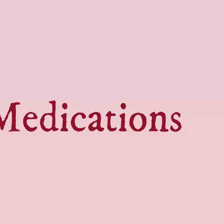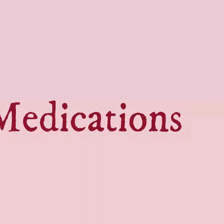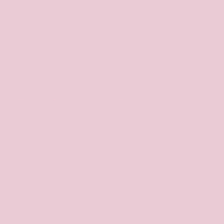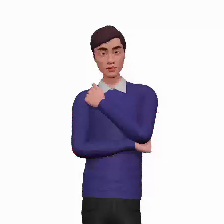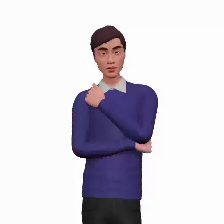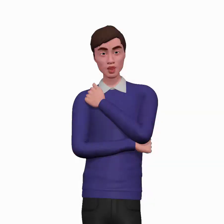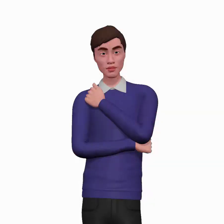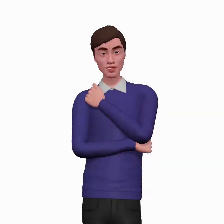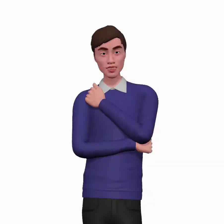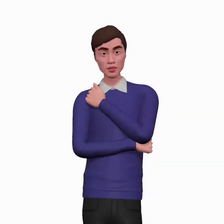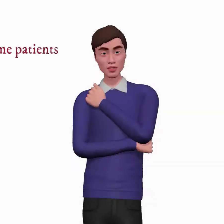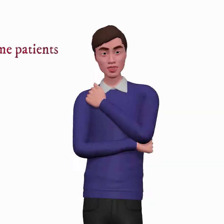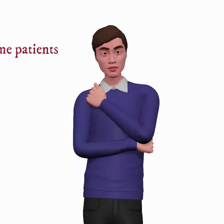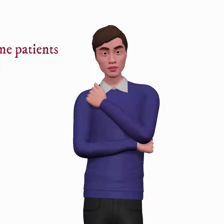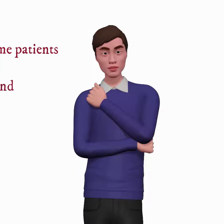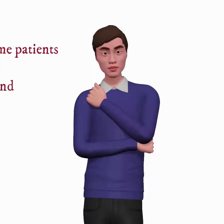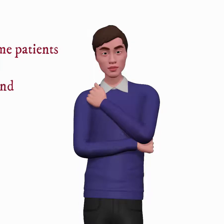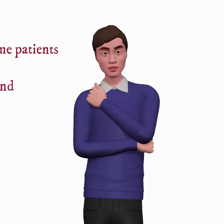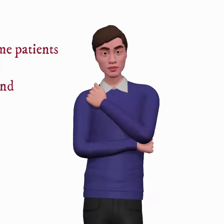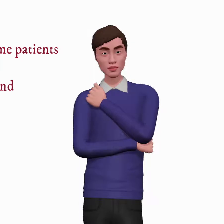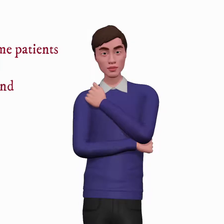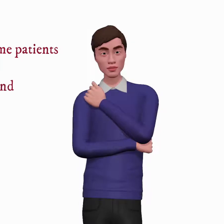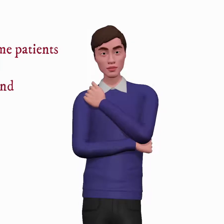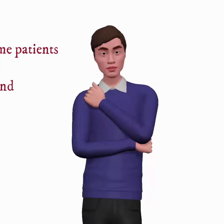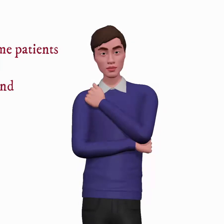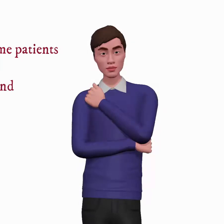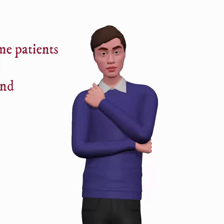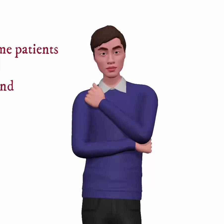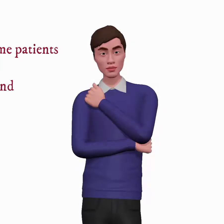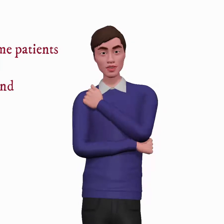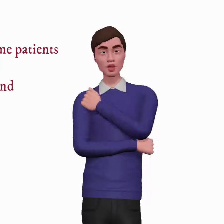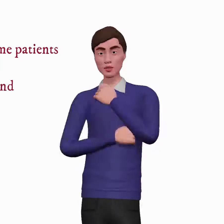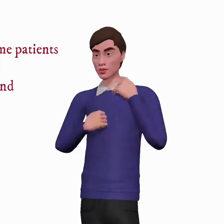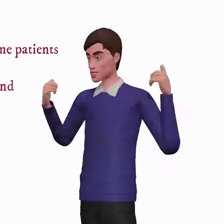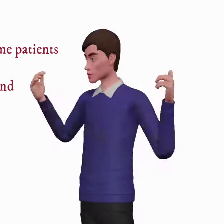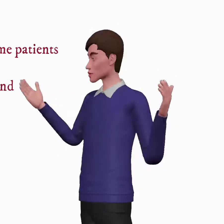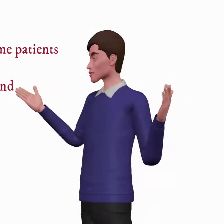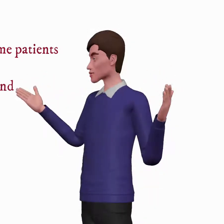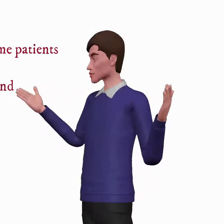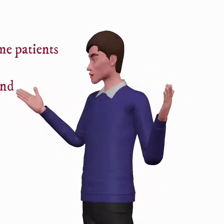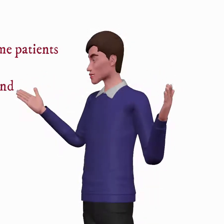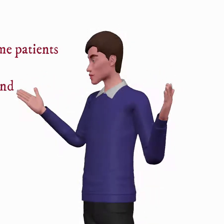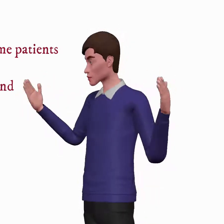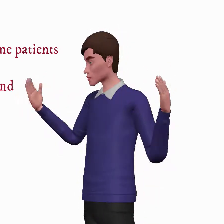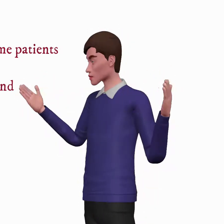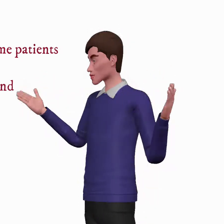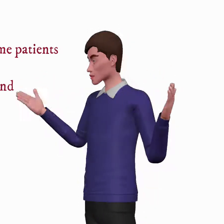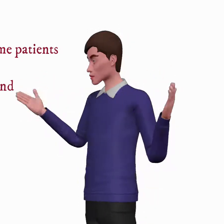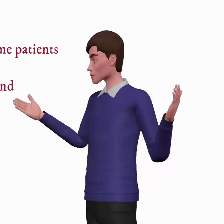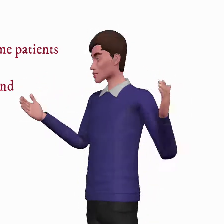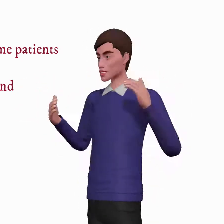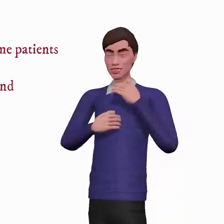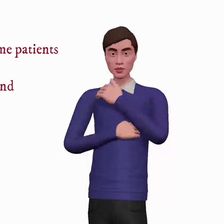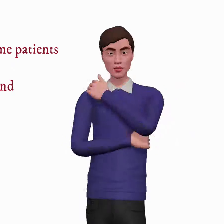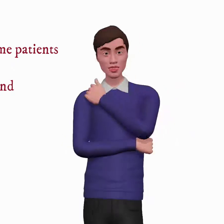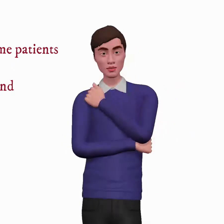Ask to the patient, are you taking any medication? As drugs like ACE inhibitors might cause cough in some patients.